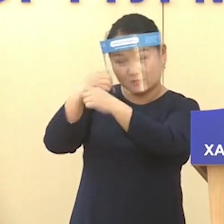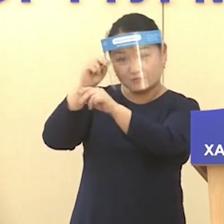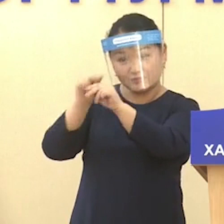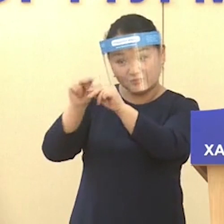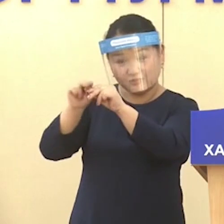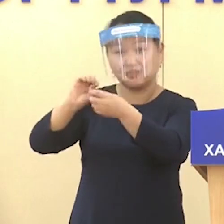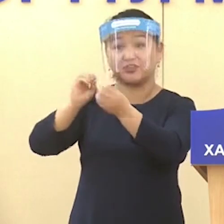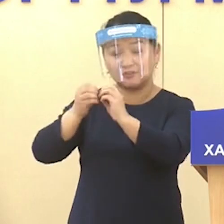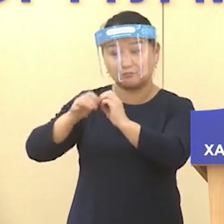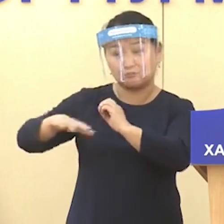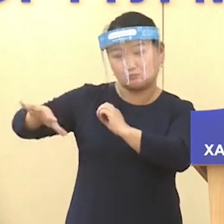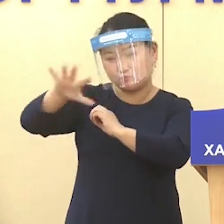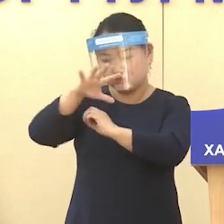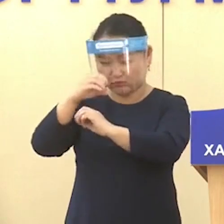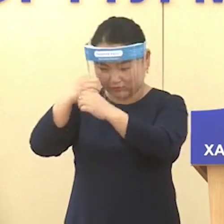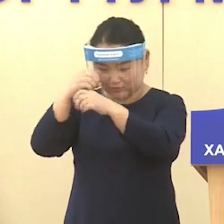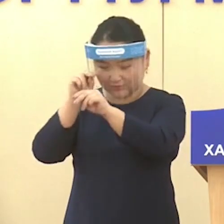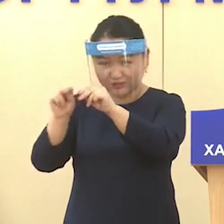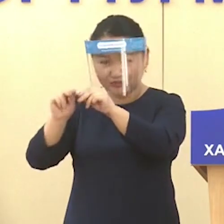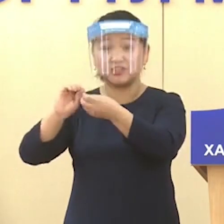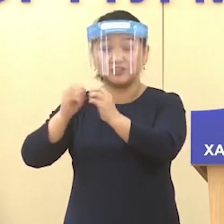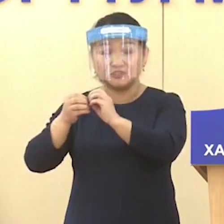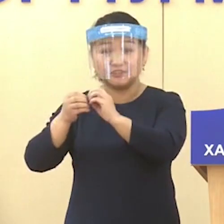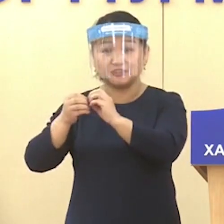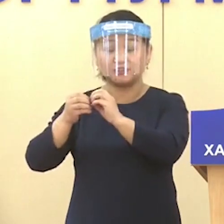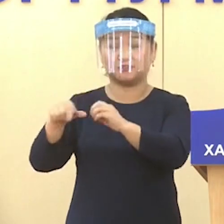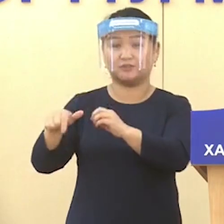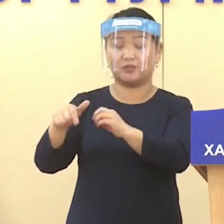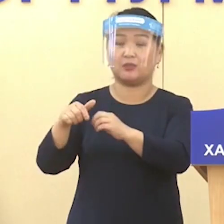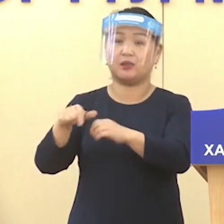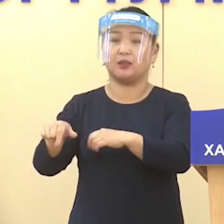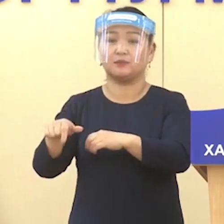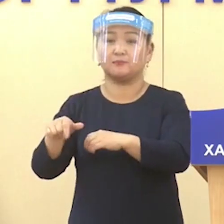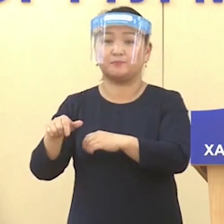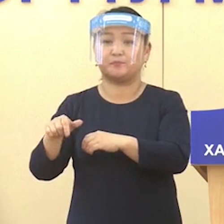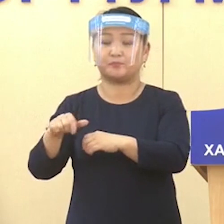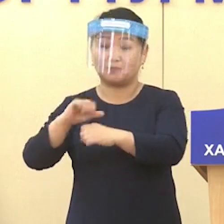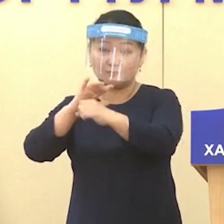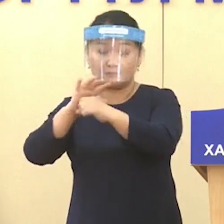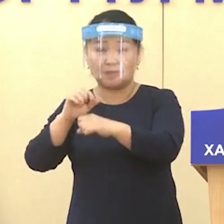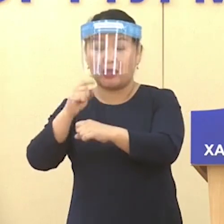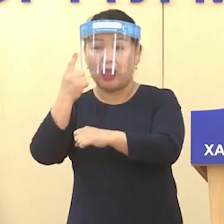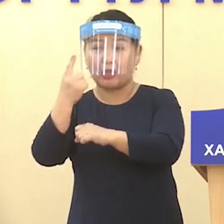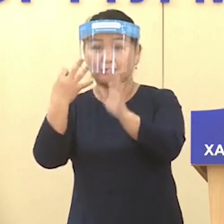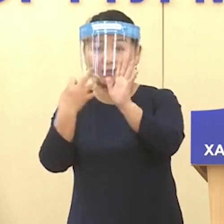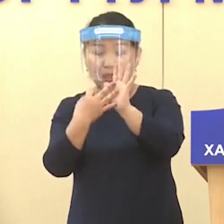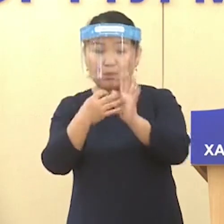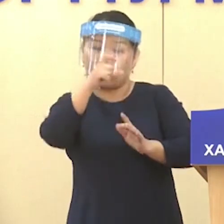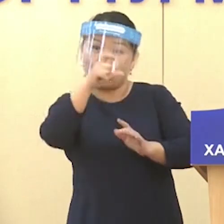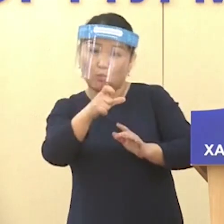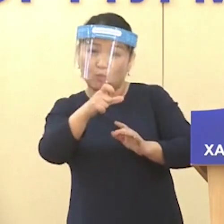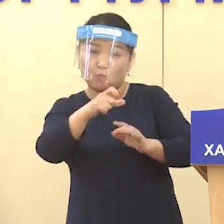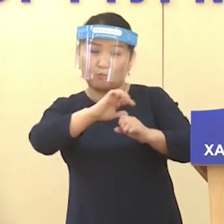tested positive by doing so the total number of COVID-19 cases in Mongolia is now at 61 with